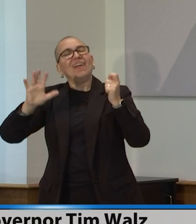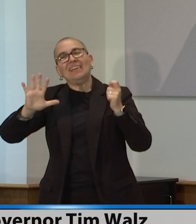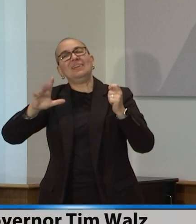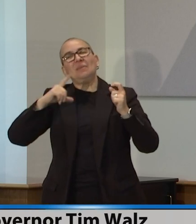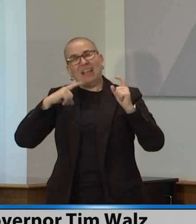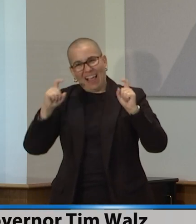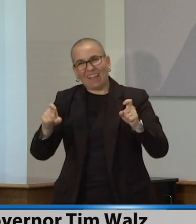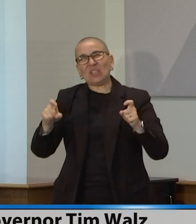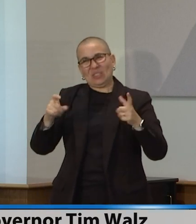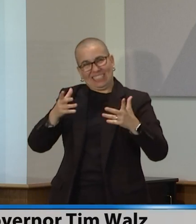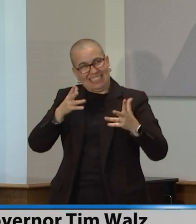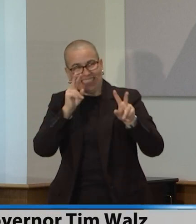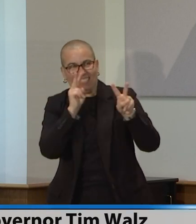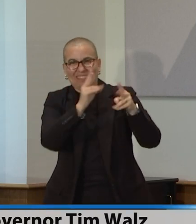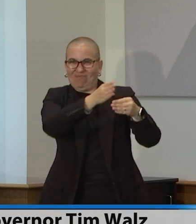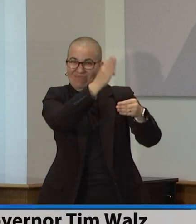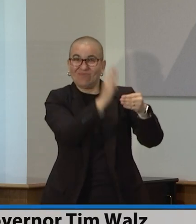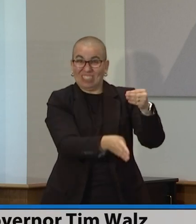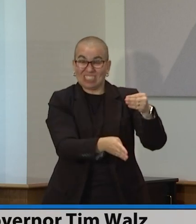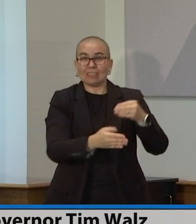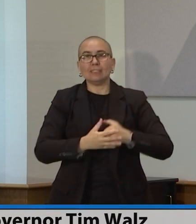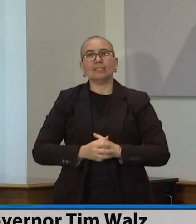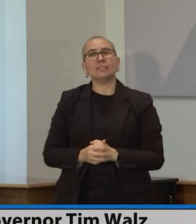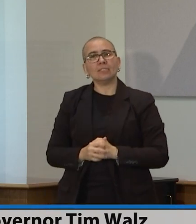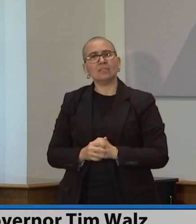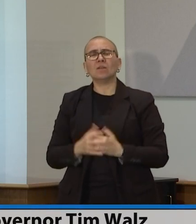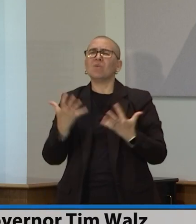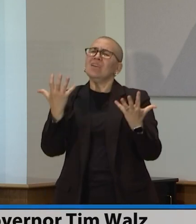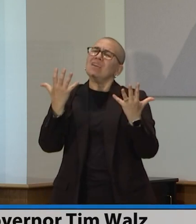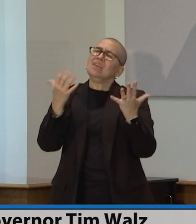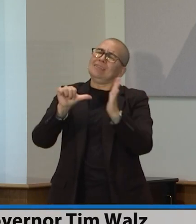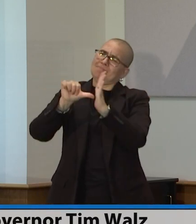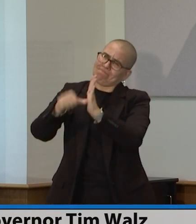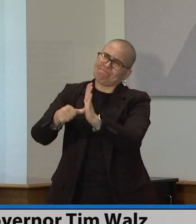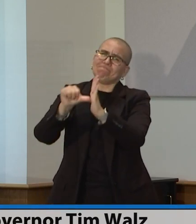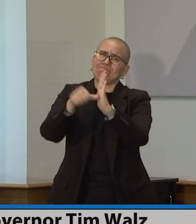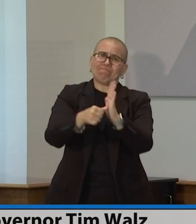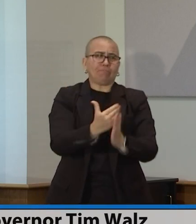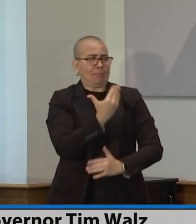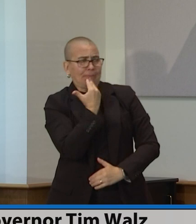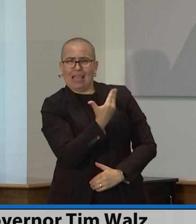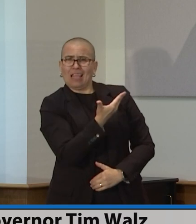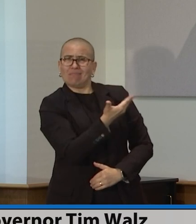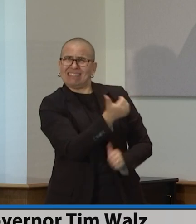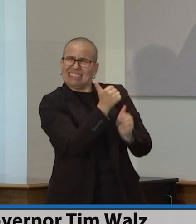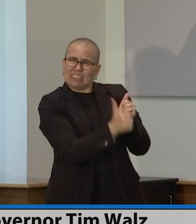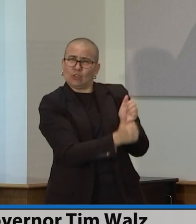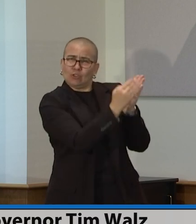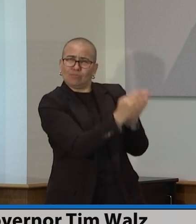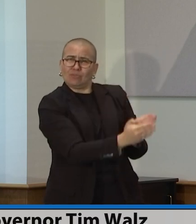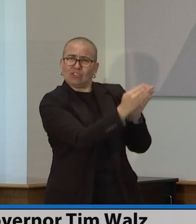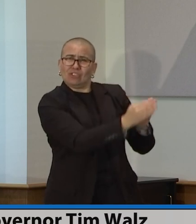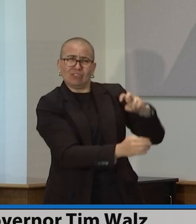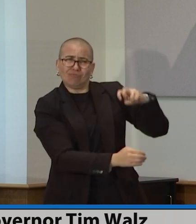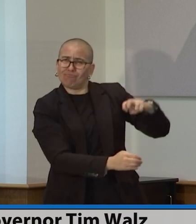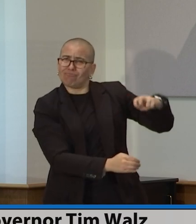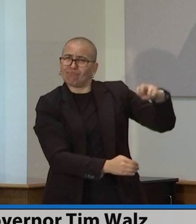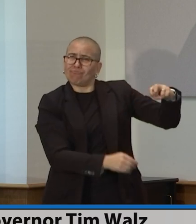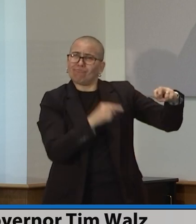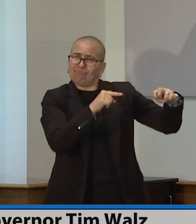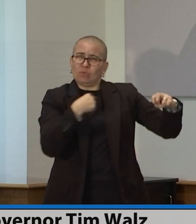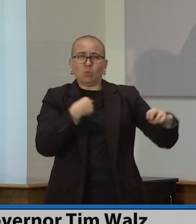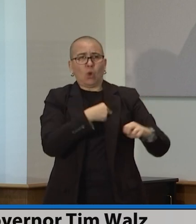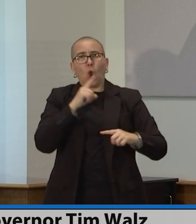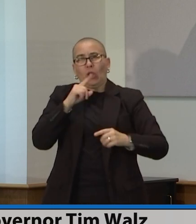or whatever, I just want to say thank you and acknowledge that from a doing the right thing and leadership perspective and the courage